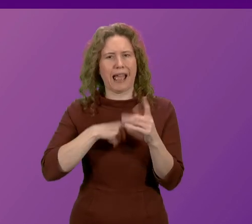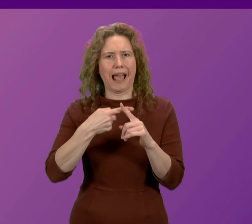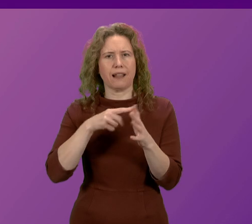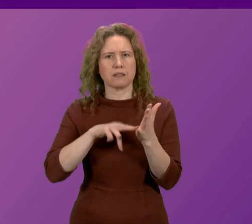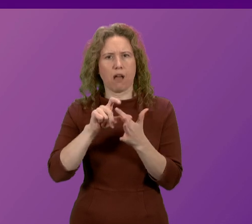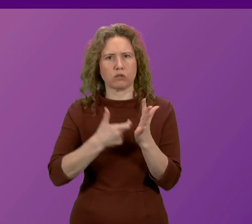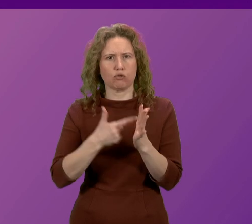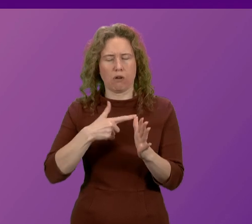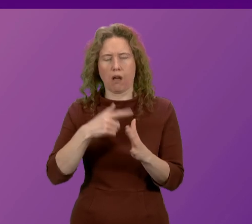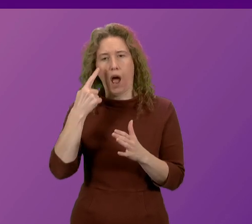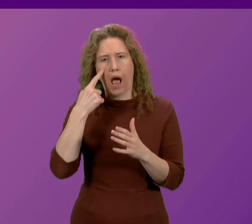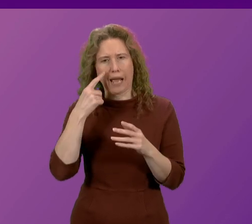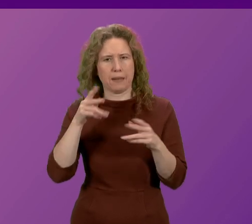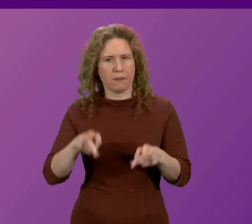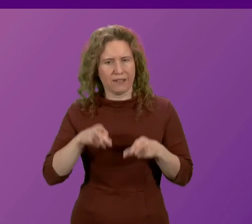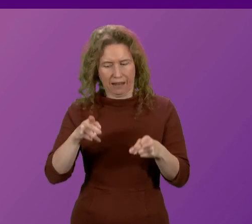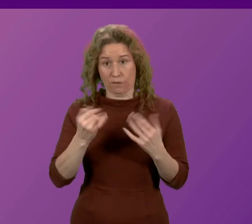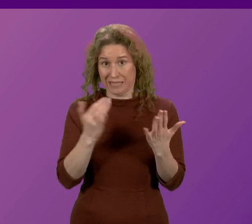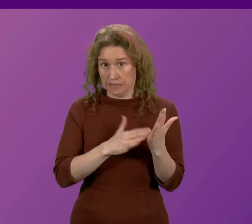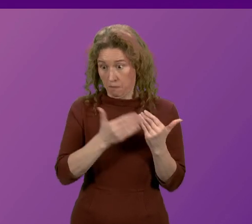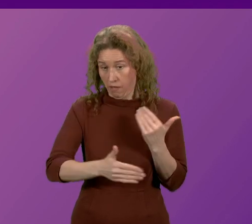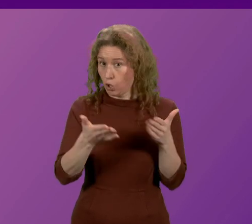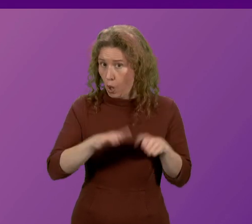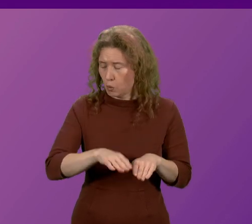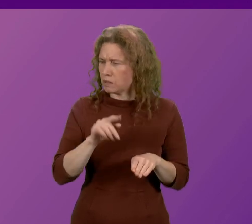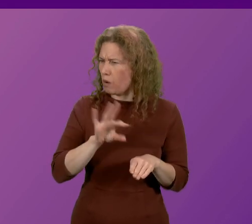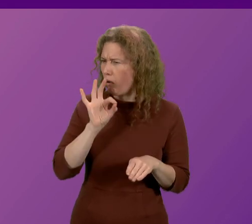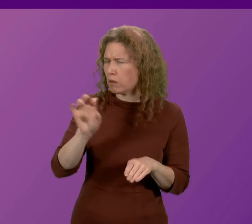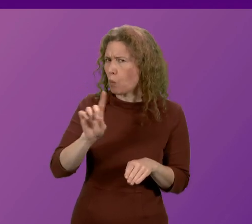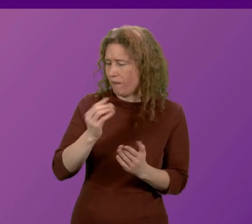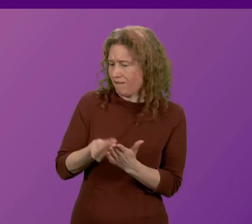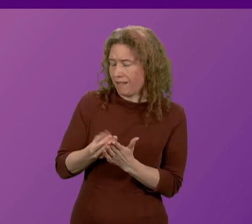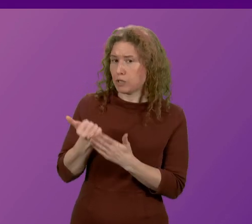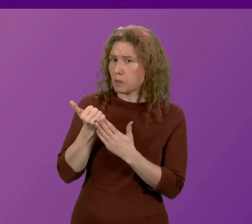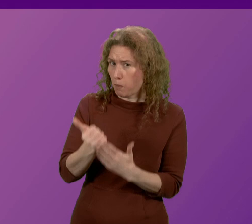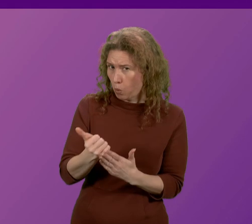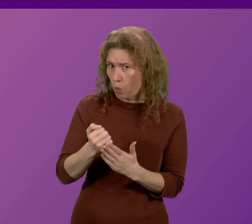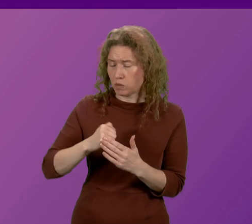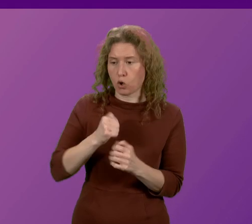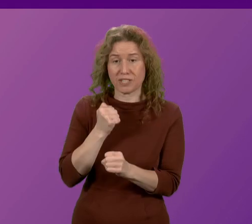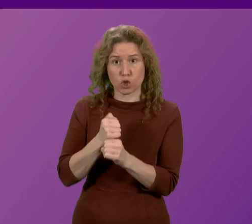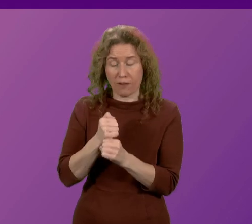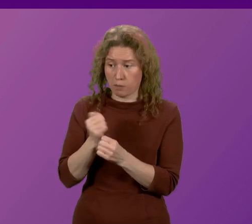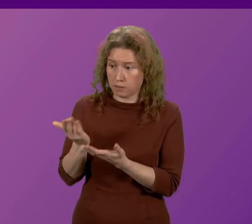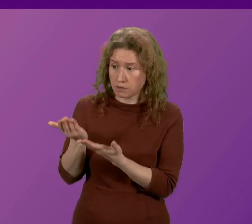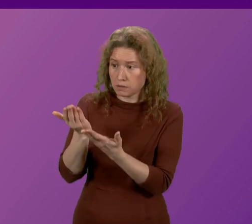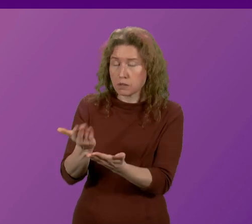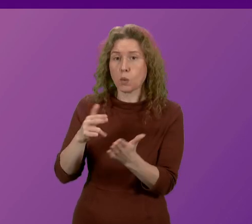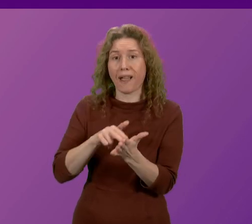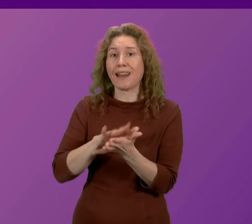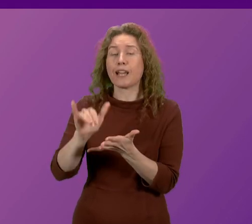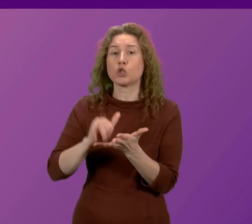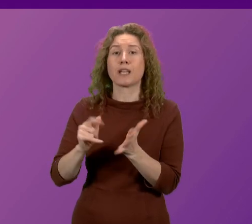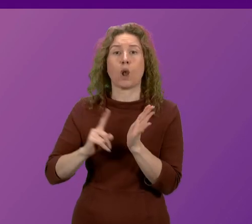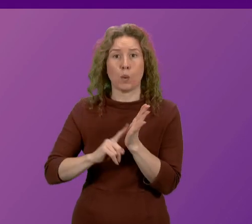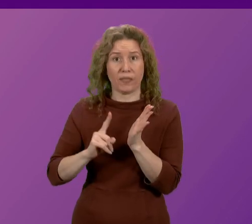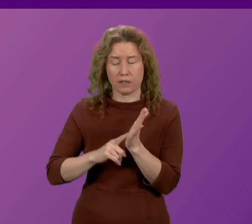for the next six months, can the First Minister confirm what financial support the Scottish Government has committed to provide to NHS Lothian